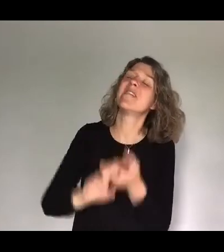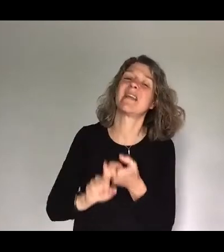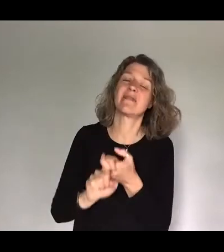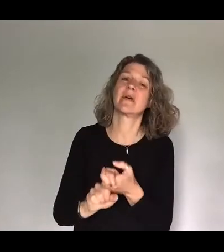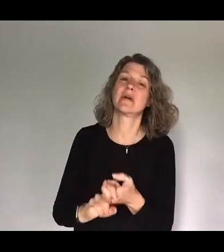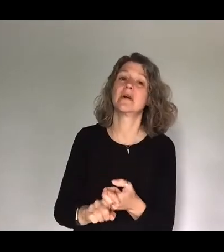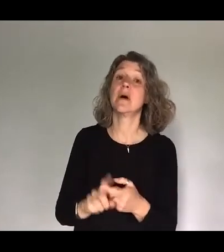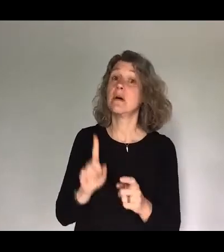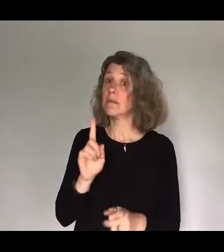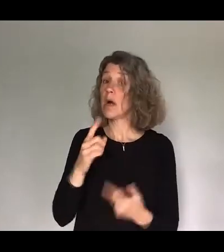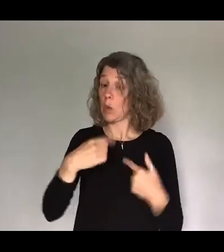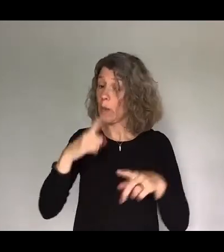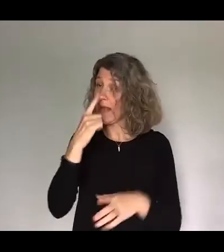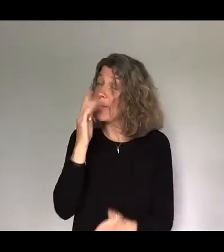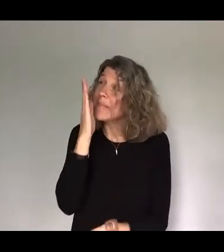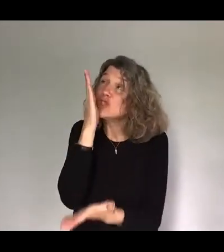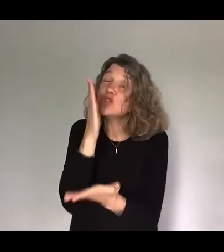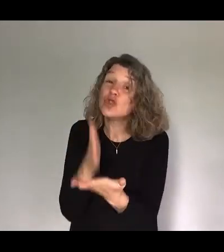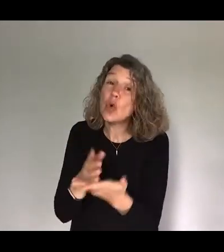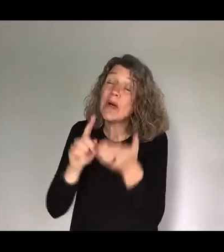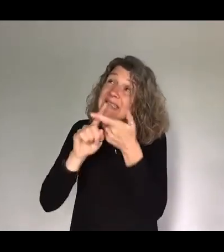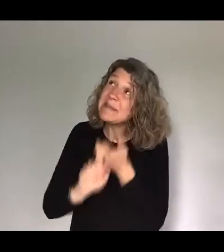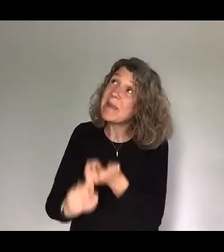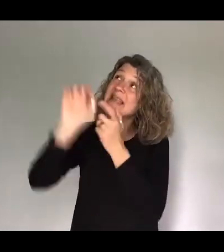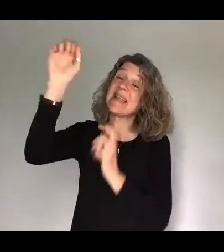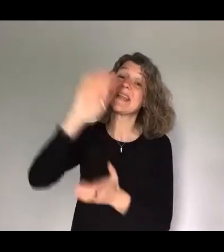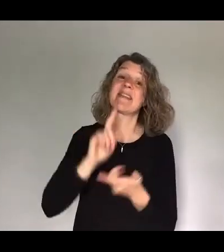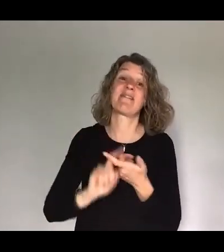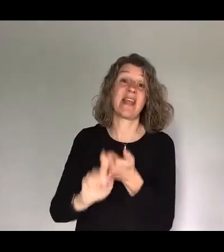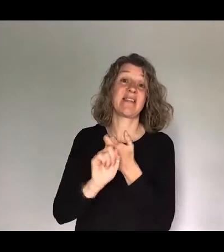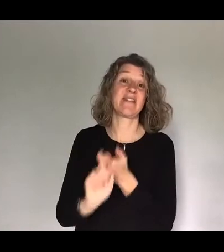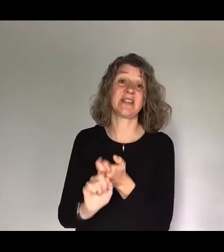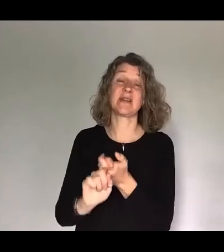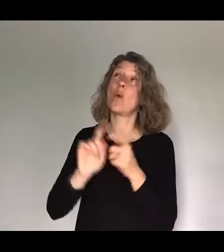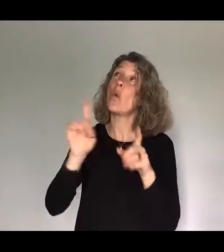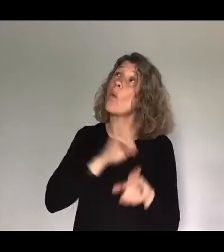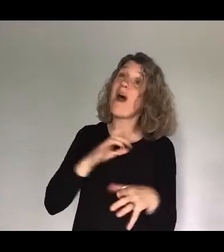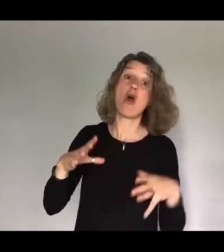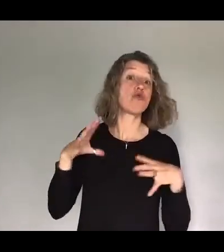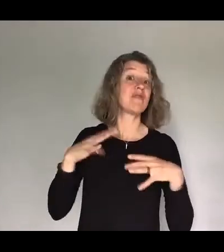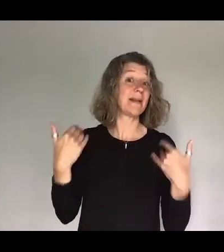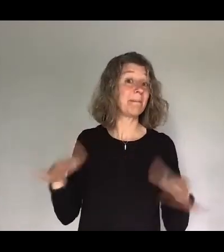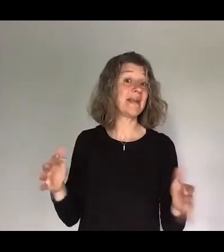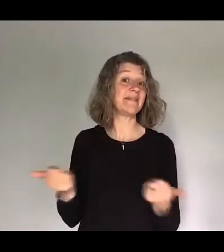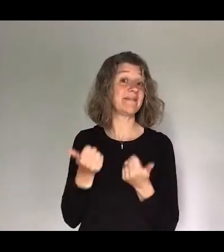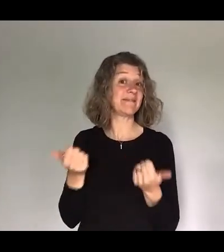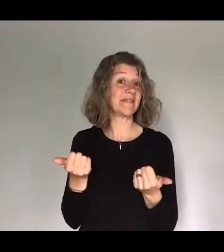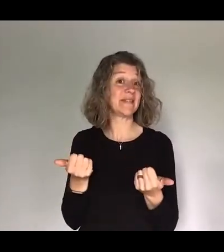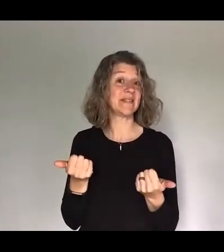and we can depend on God's faithfulness because he has done everything already wonder what it would look like for